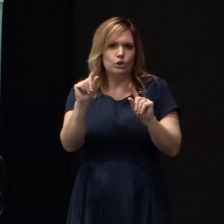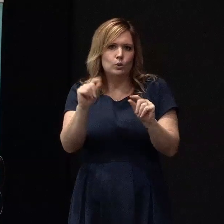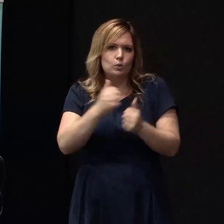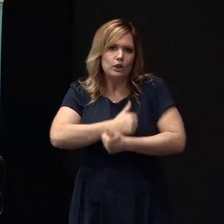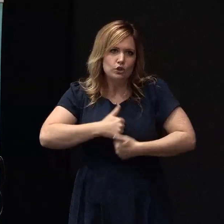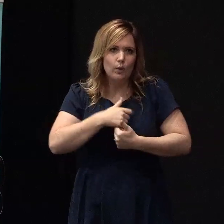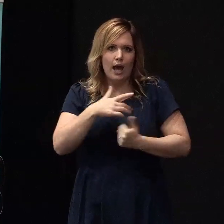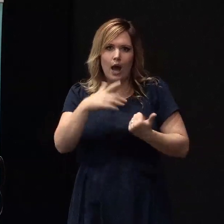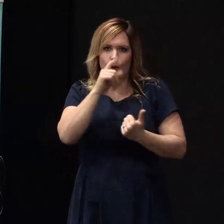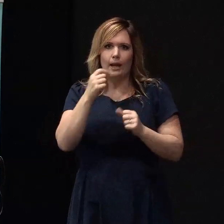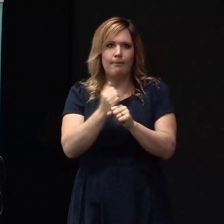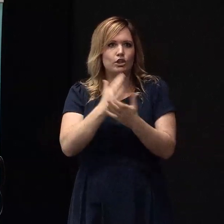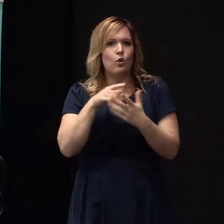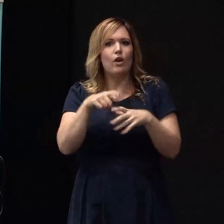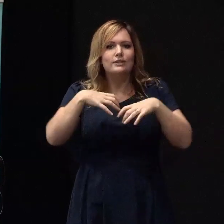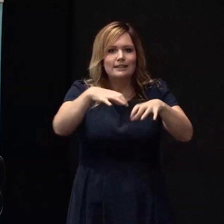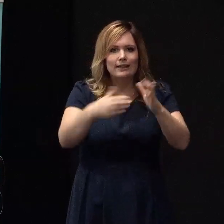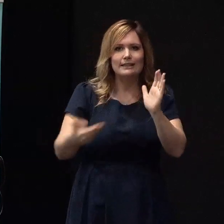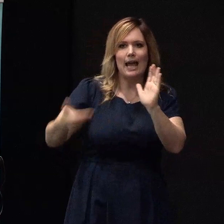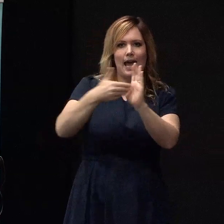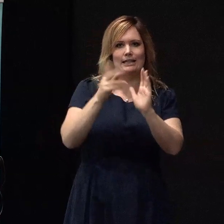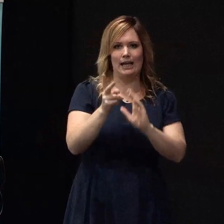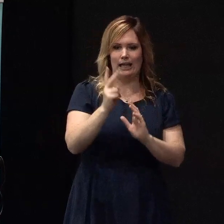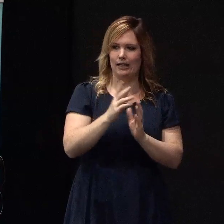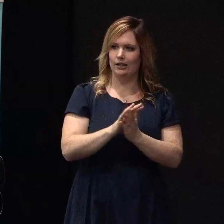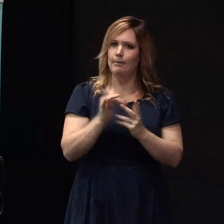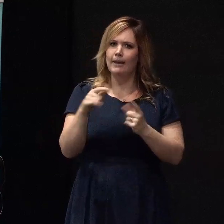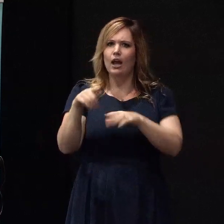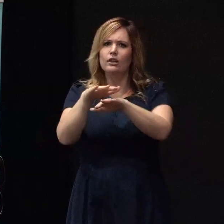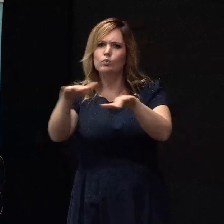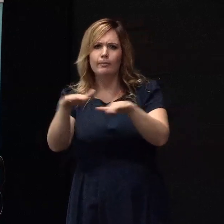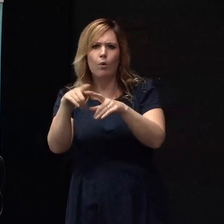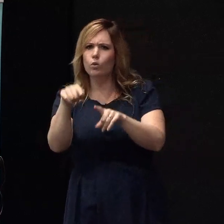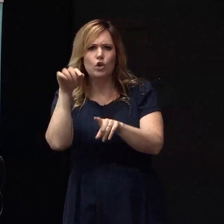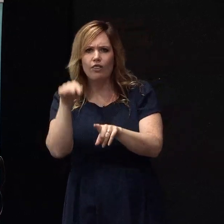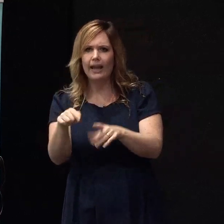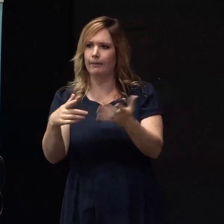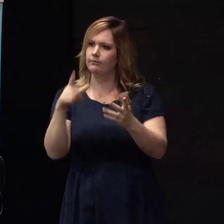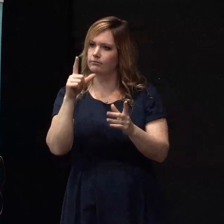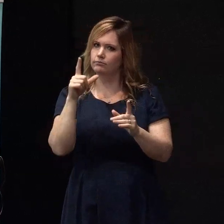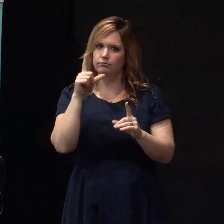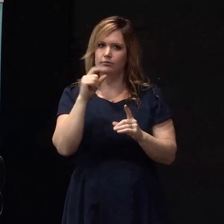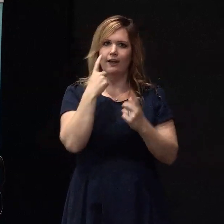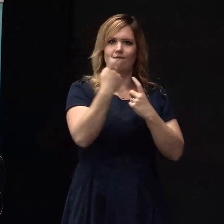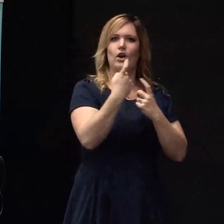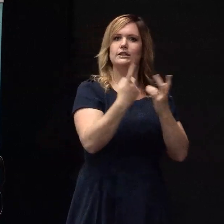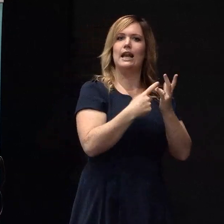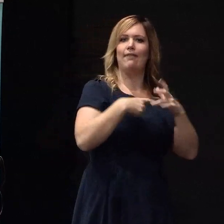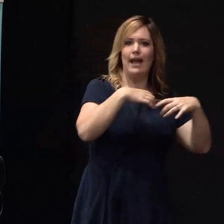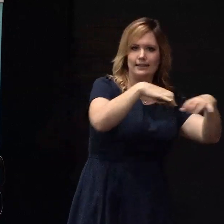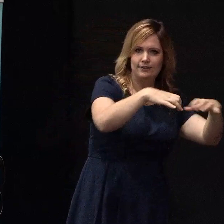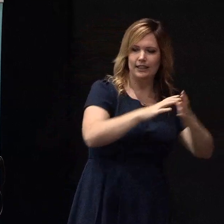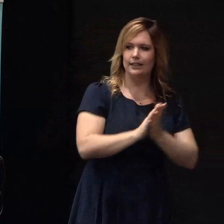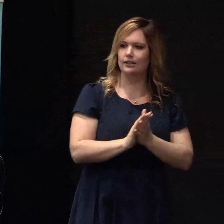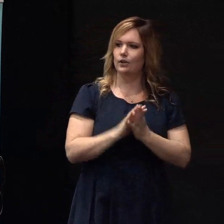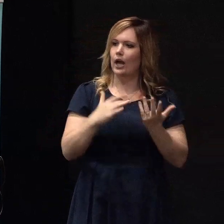How can you bring that back into your life, even in a different way if the pool that you used to go to is no longer there? Or how can you maintain, you your quality of life during